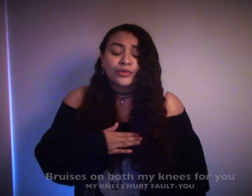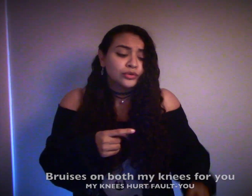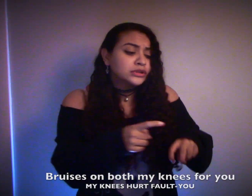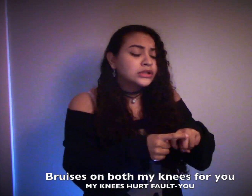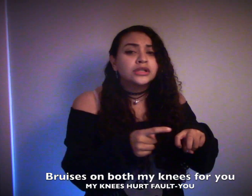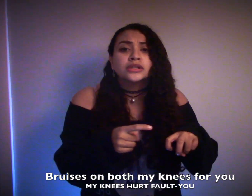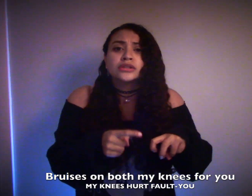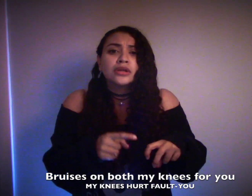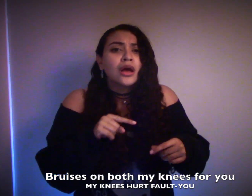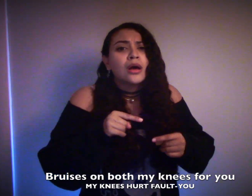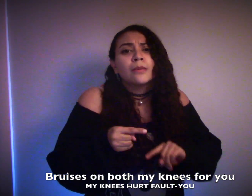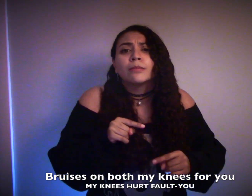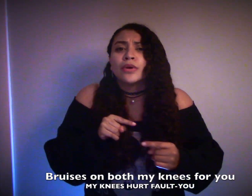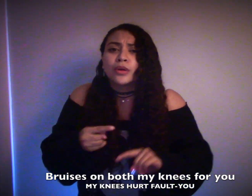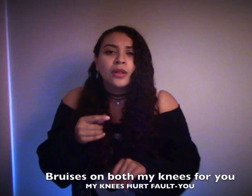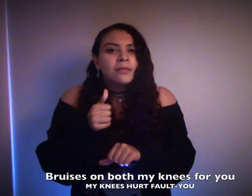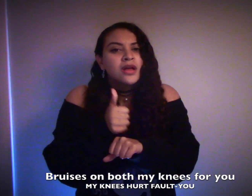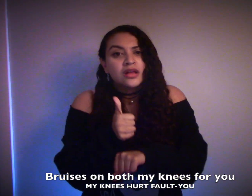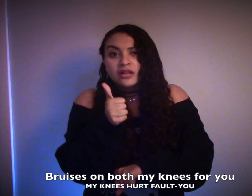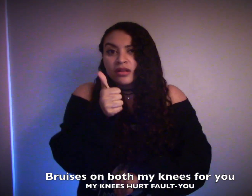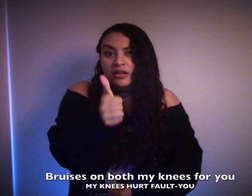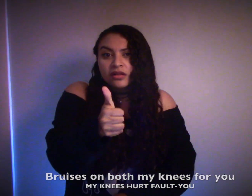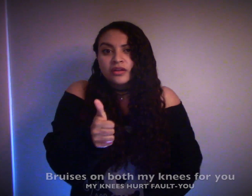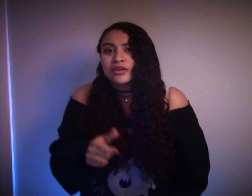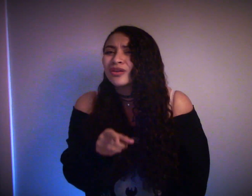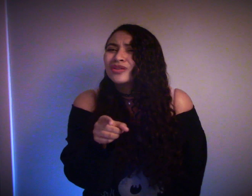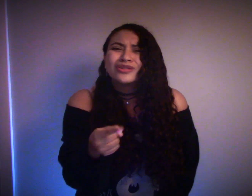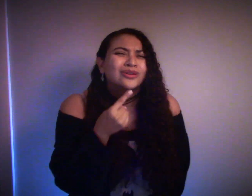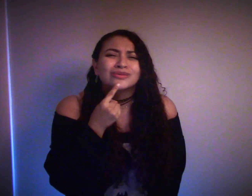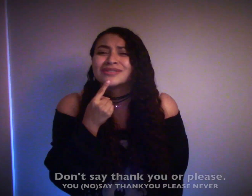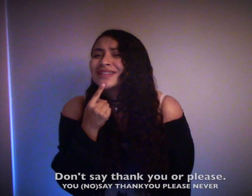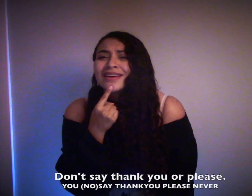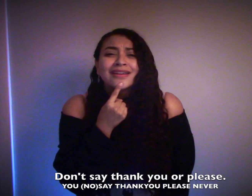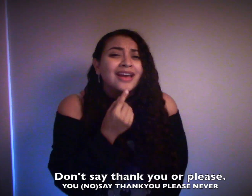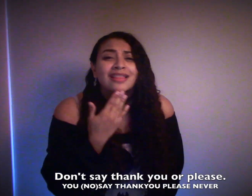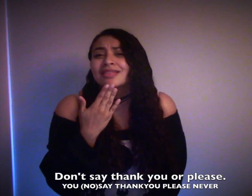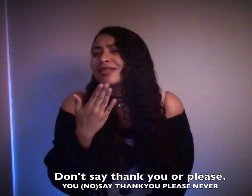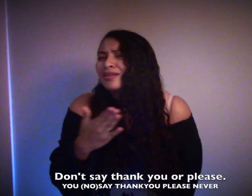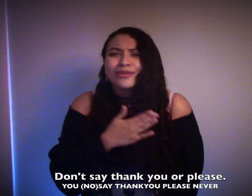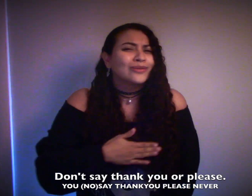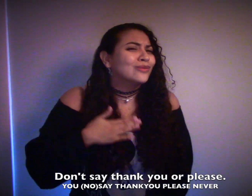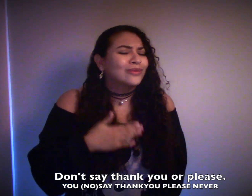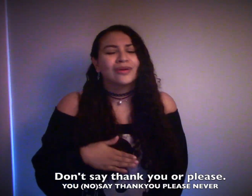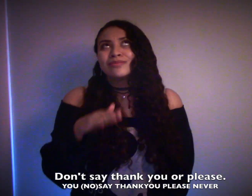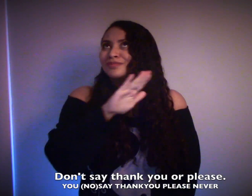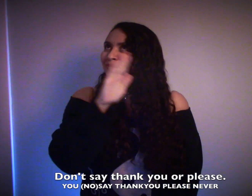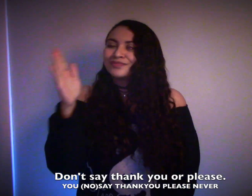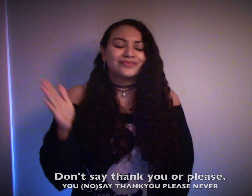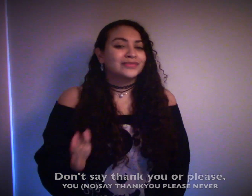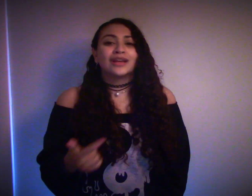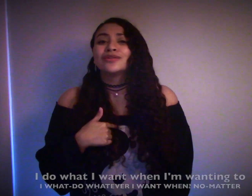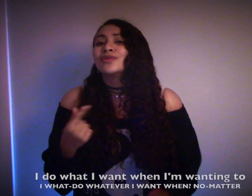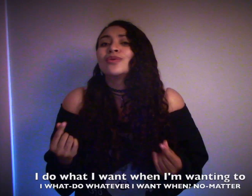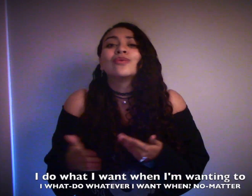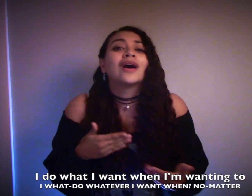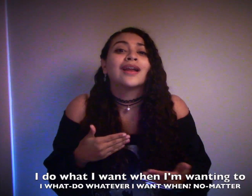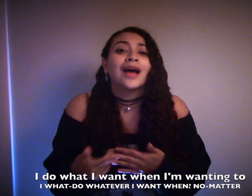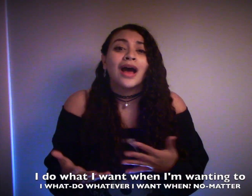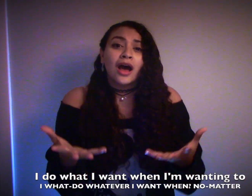Bruises on both my knees for you Don't say thank you Oh please, I do what I